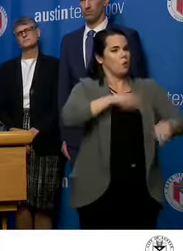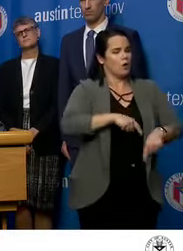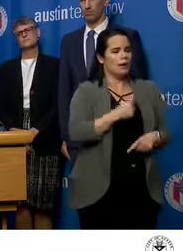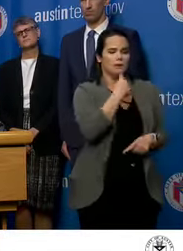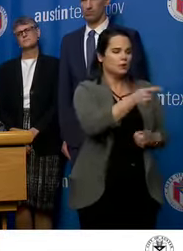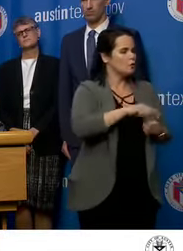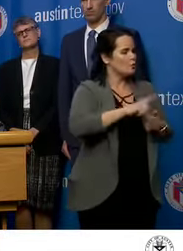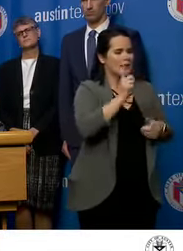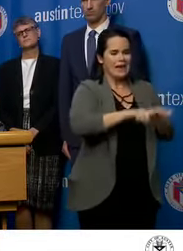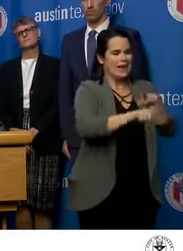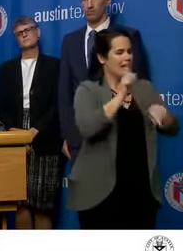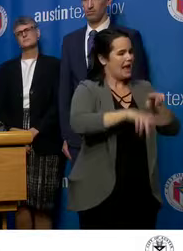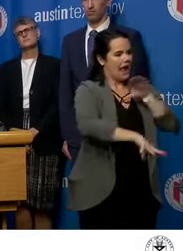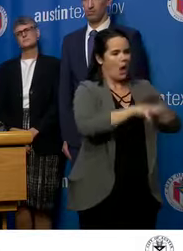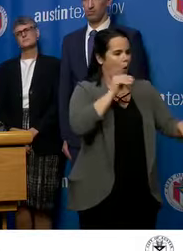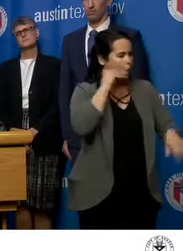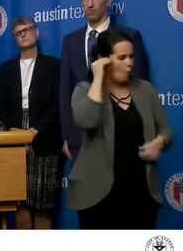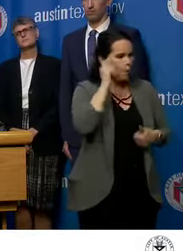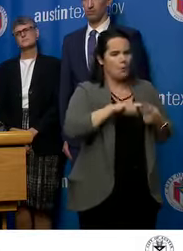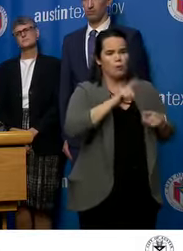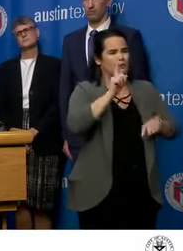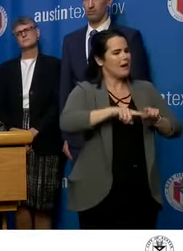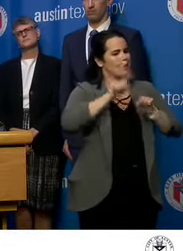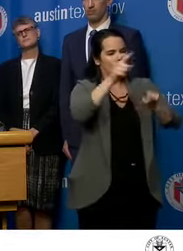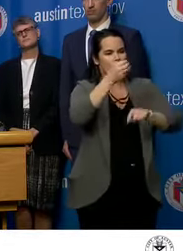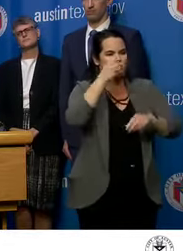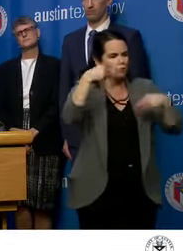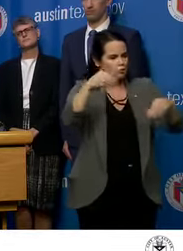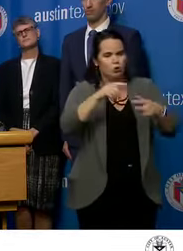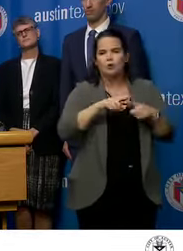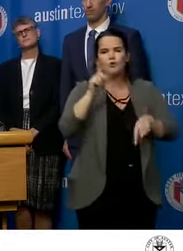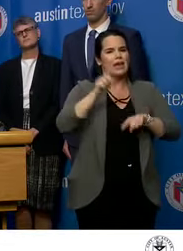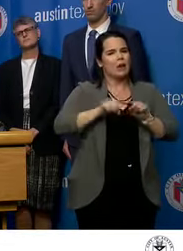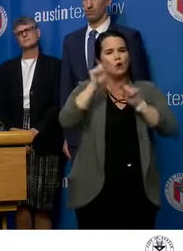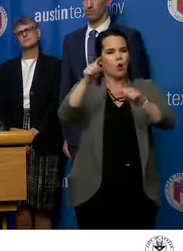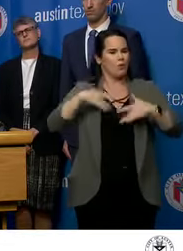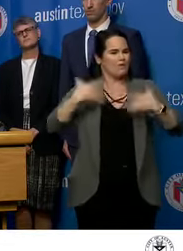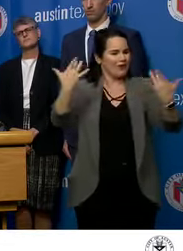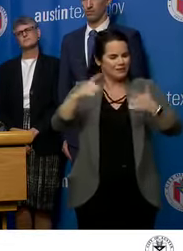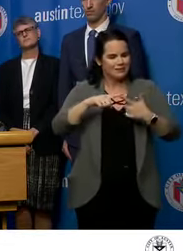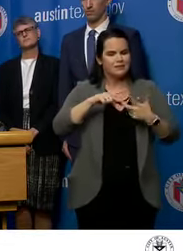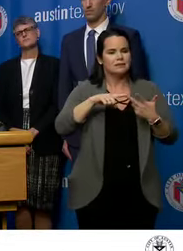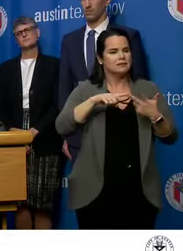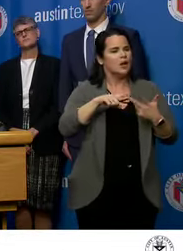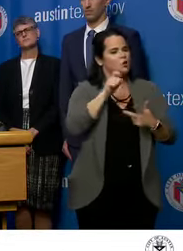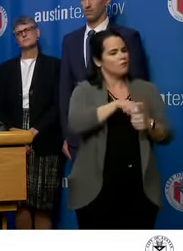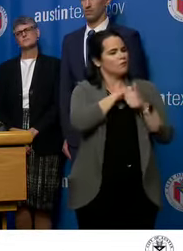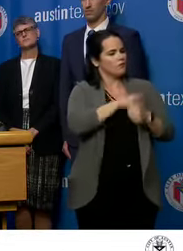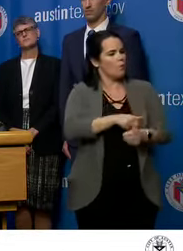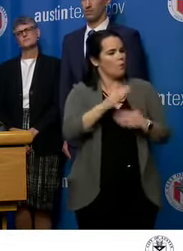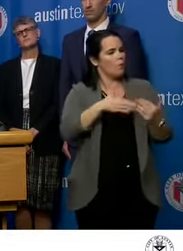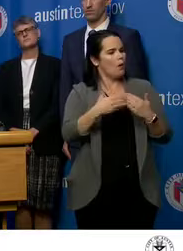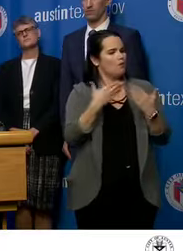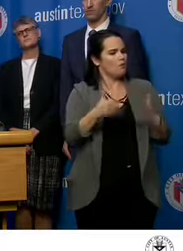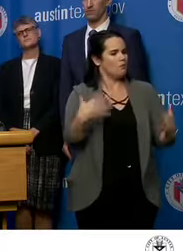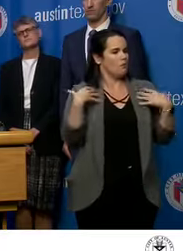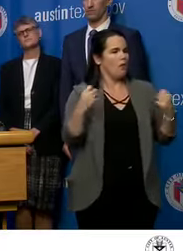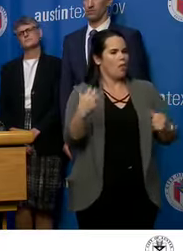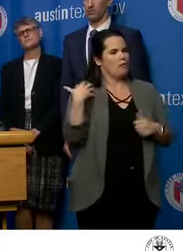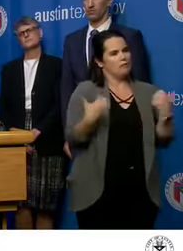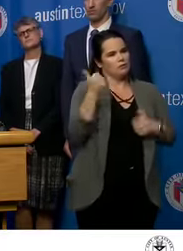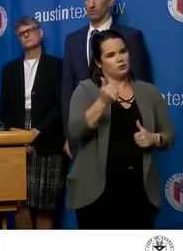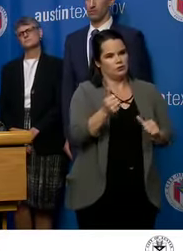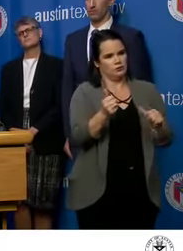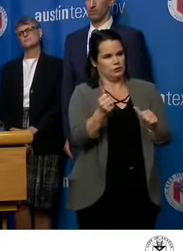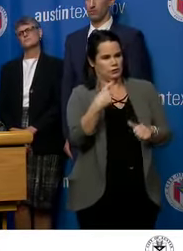go grocery shopping or go to public venues, uh, and you have to be compliant with monitoring, uh, with public health officials. Uh, our